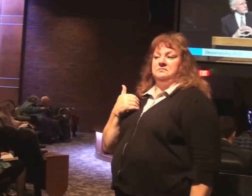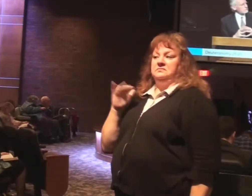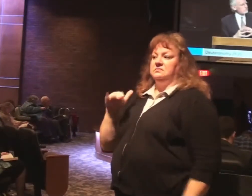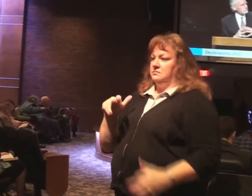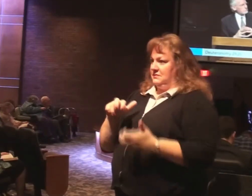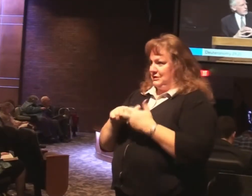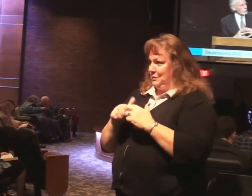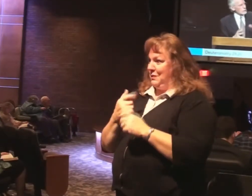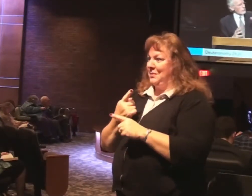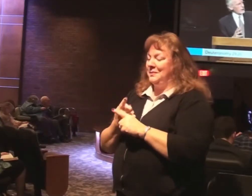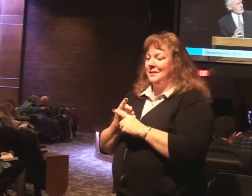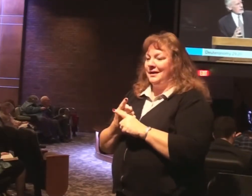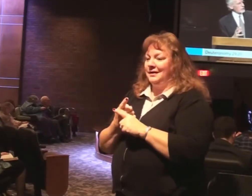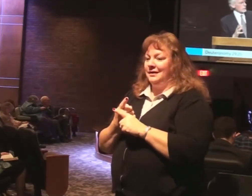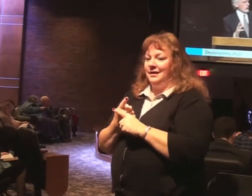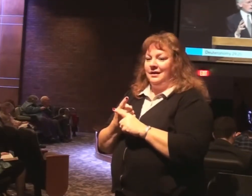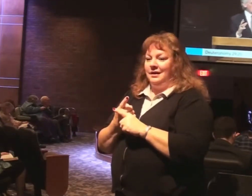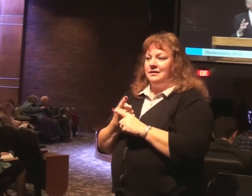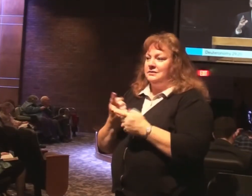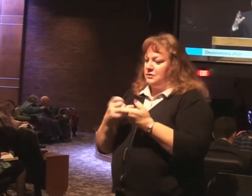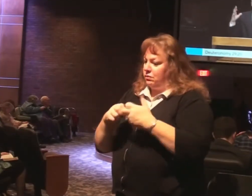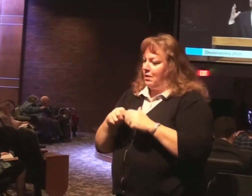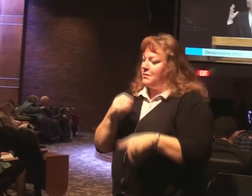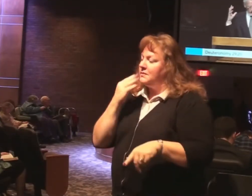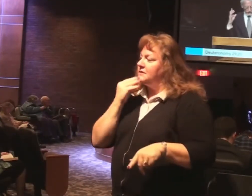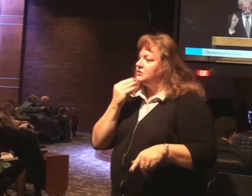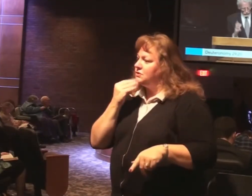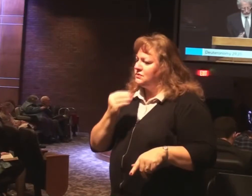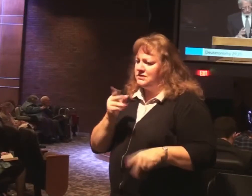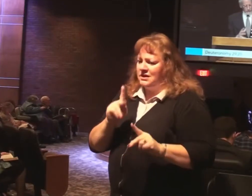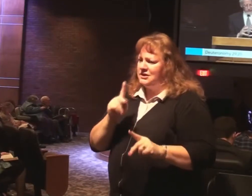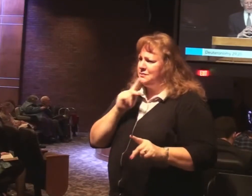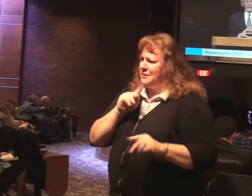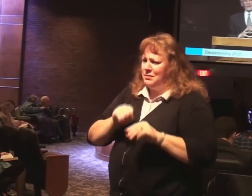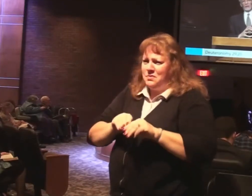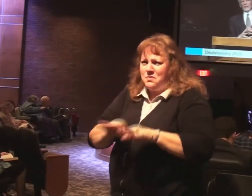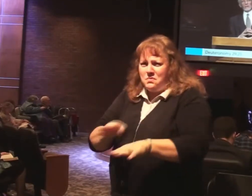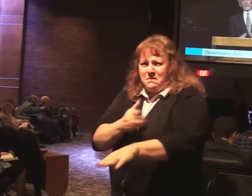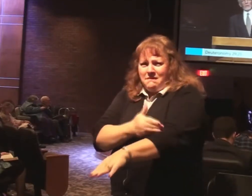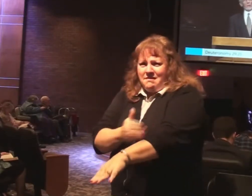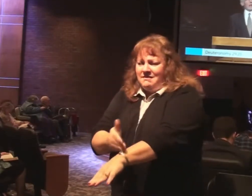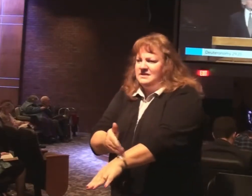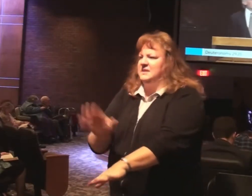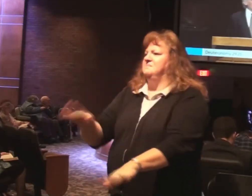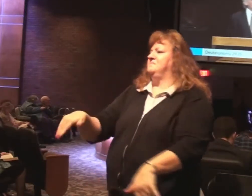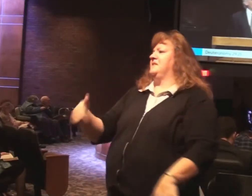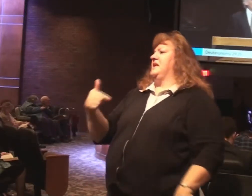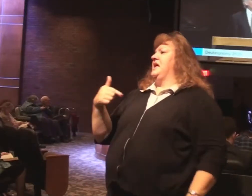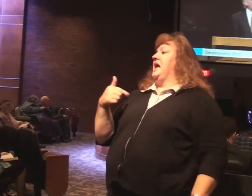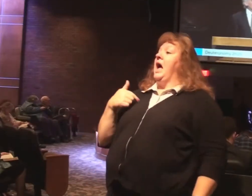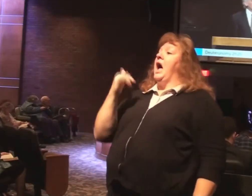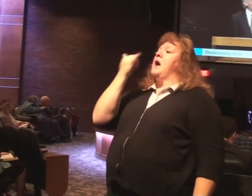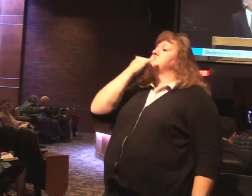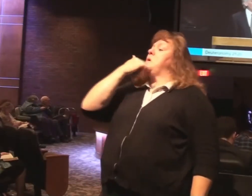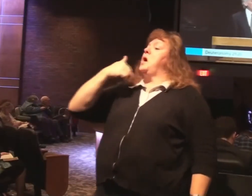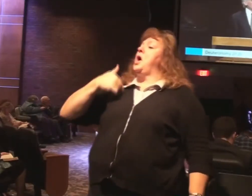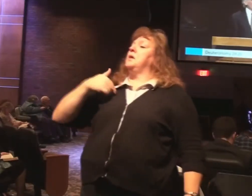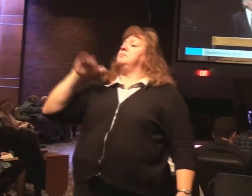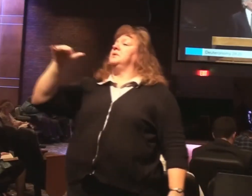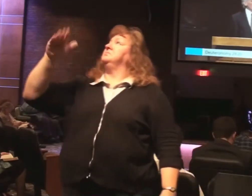it? With the problem in Israel. These apostates who corrupted the nation didn't say well I'm an apostate. I reject the